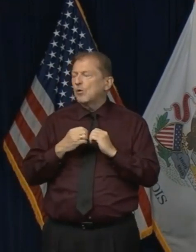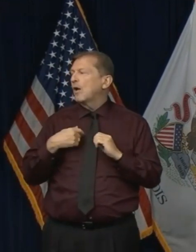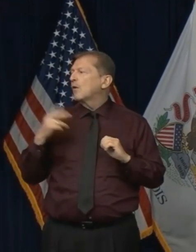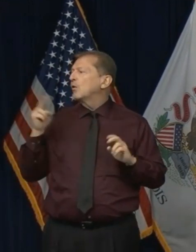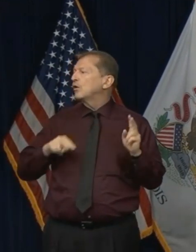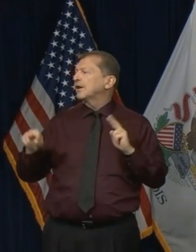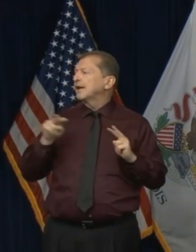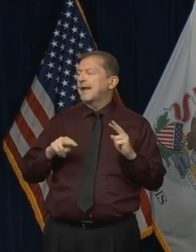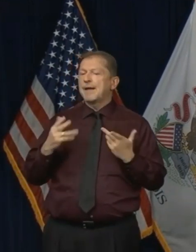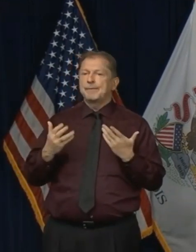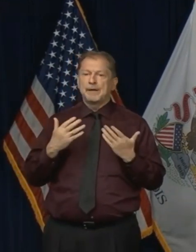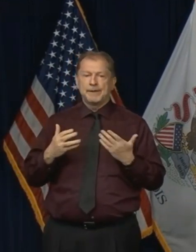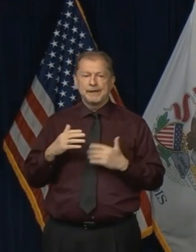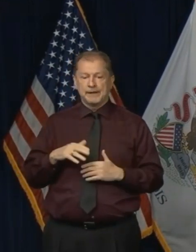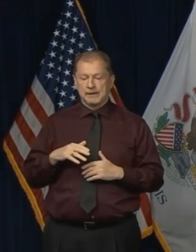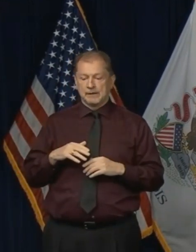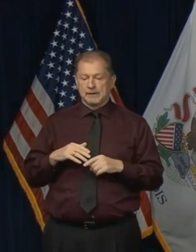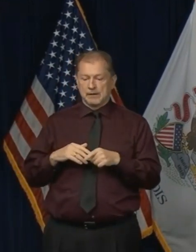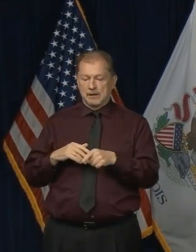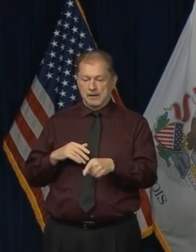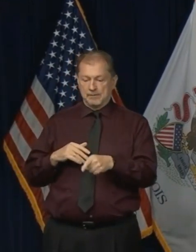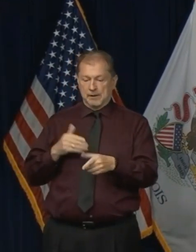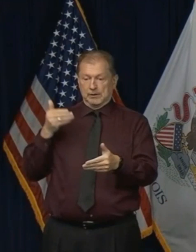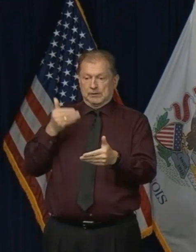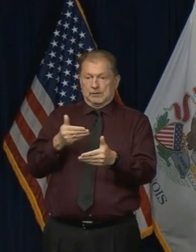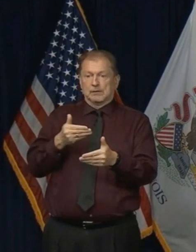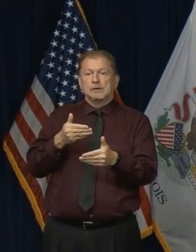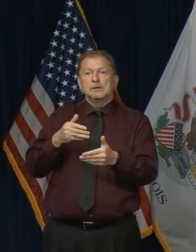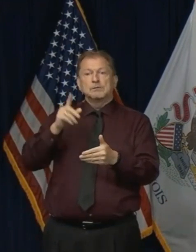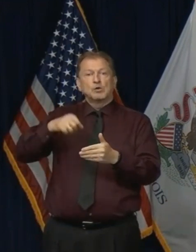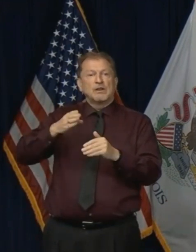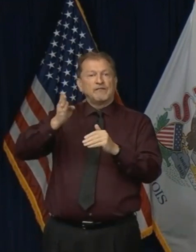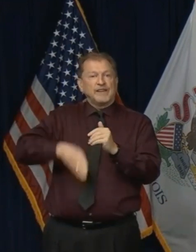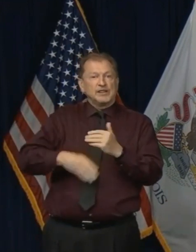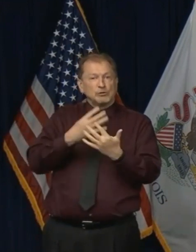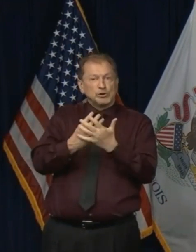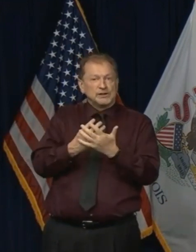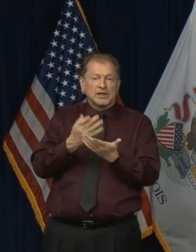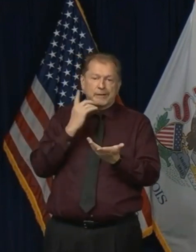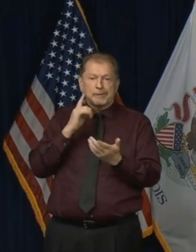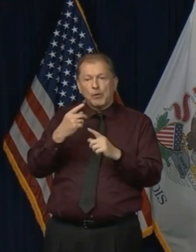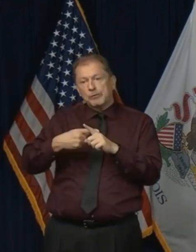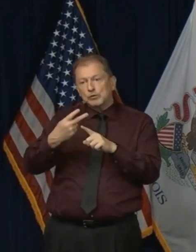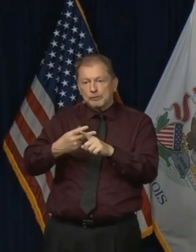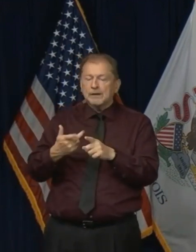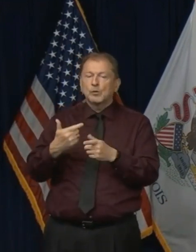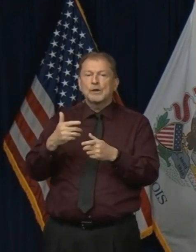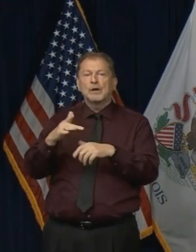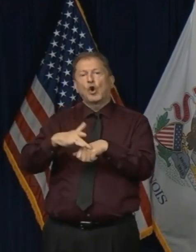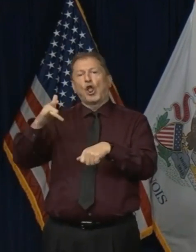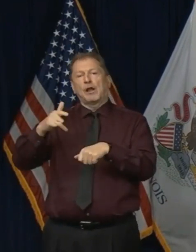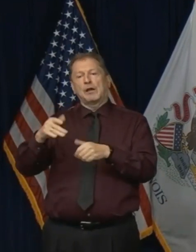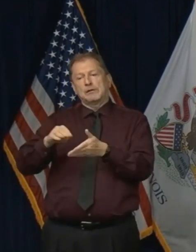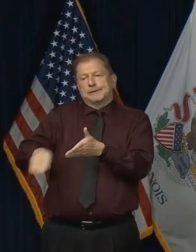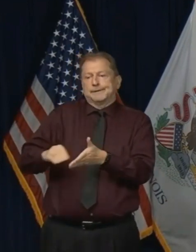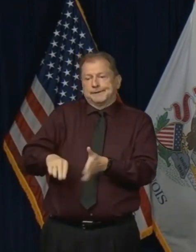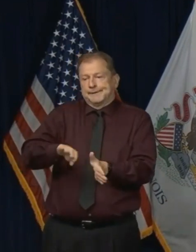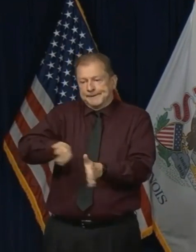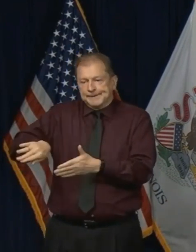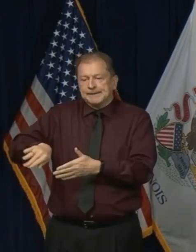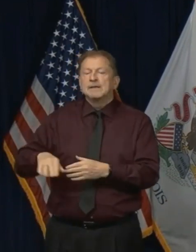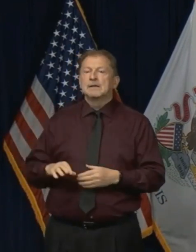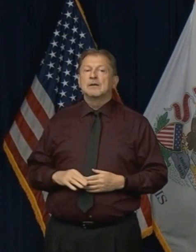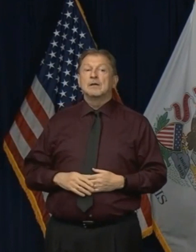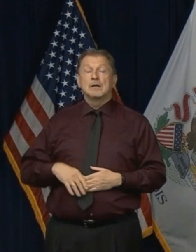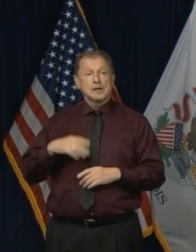who are near the end of their term. Uh, there's more that we need to do, and of course, we've provided lots of resources